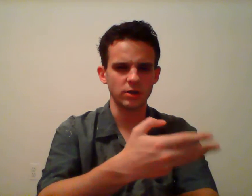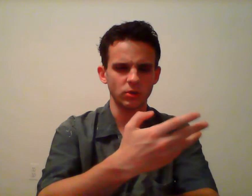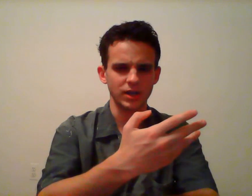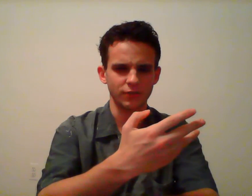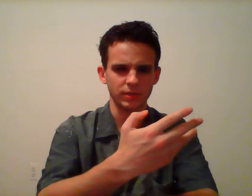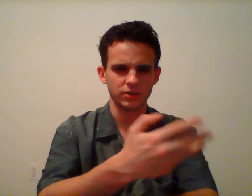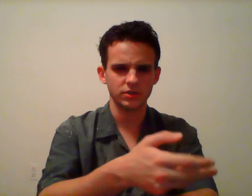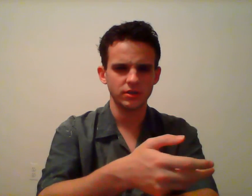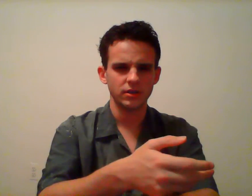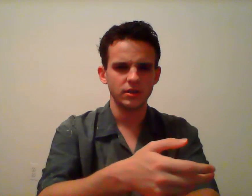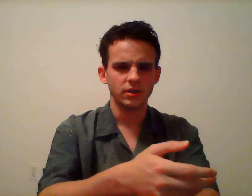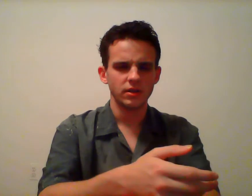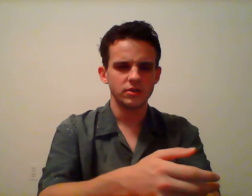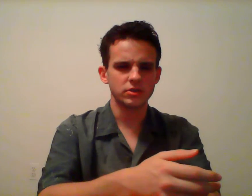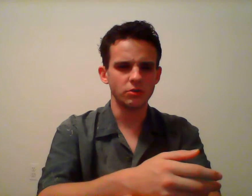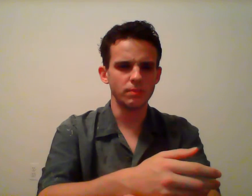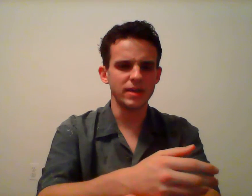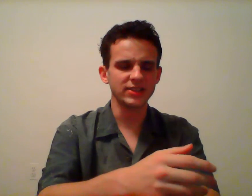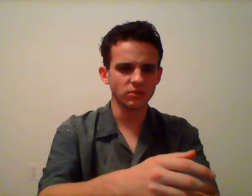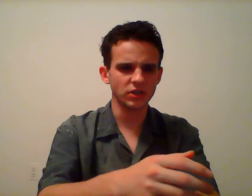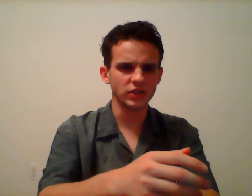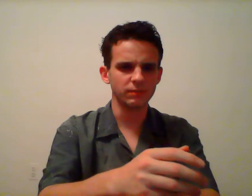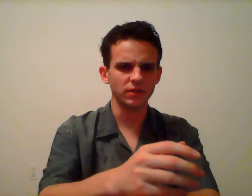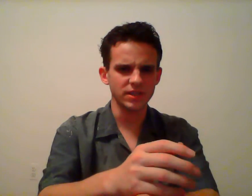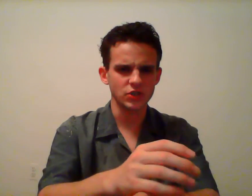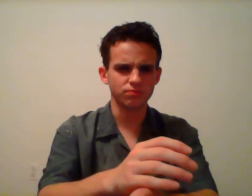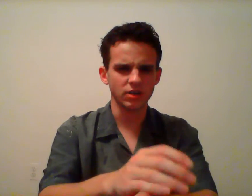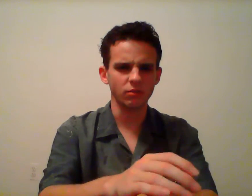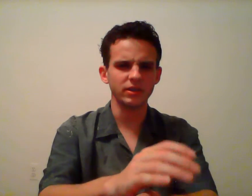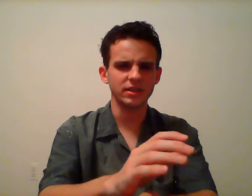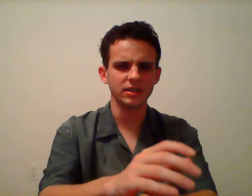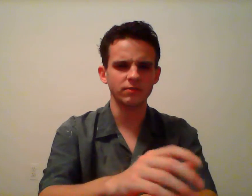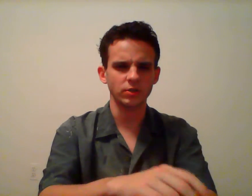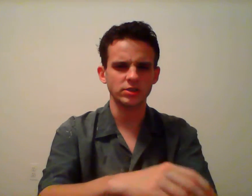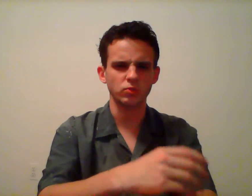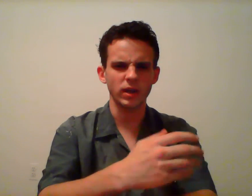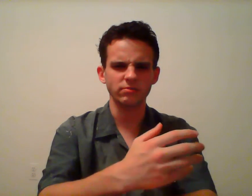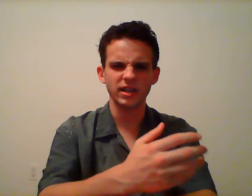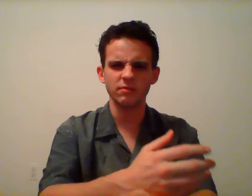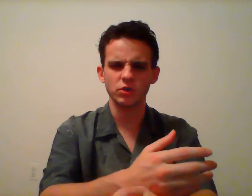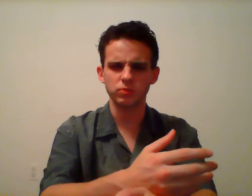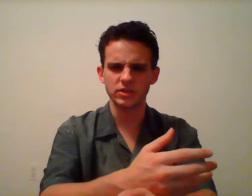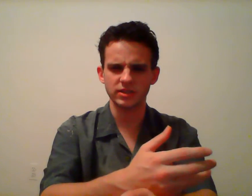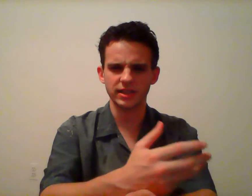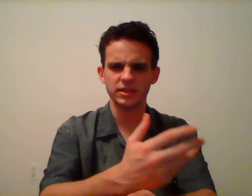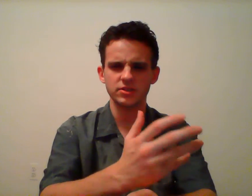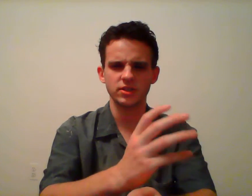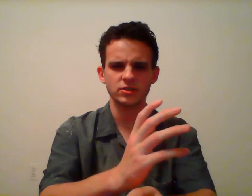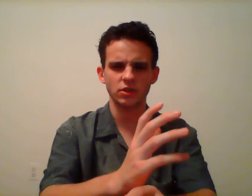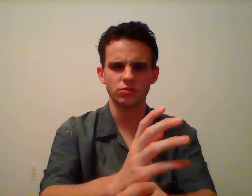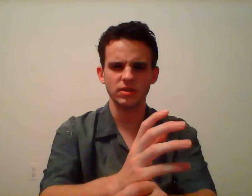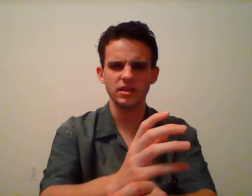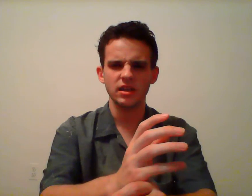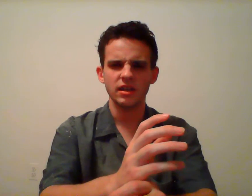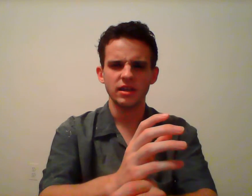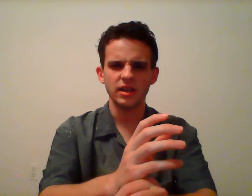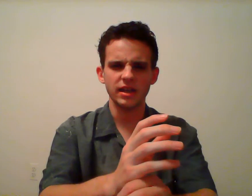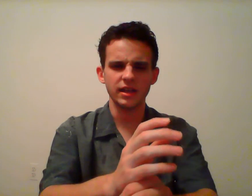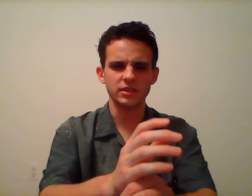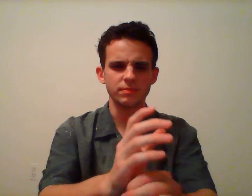federal government. So the best-known example of this is probably Gideon v. Wainwright, which was in 1963. It's